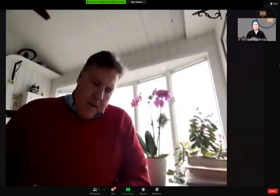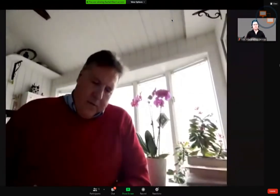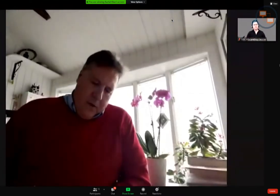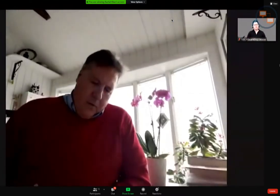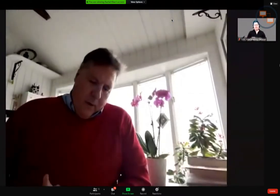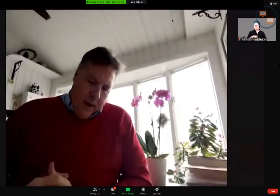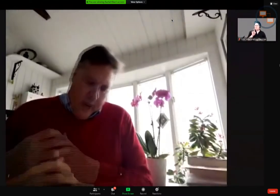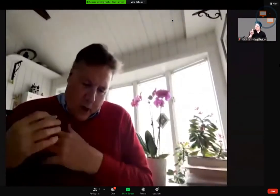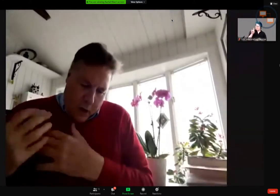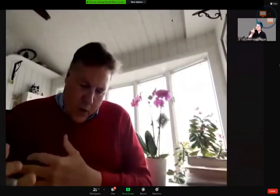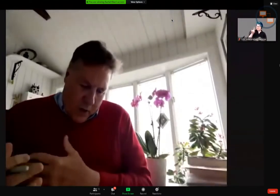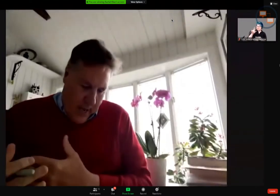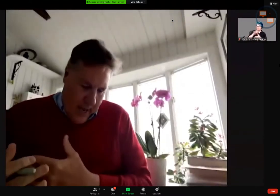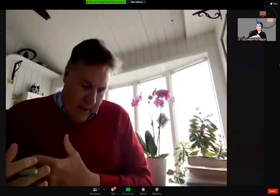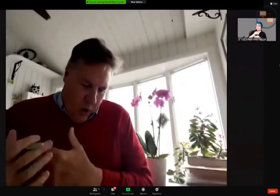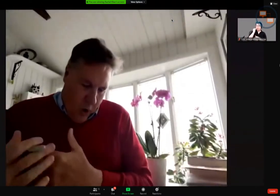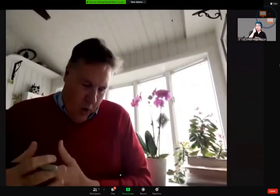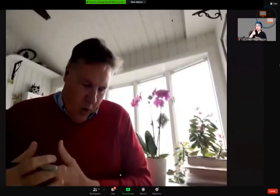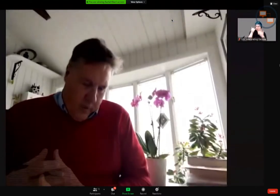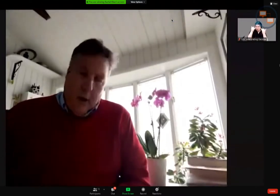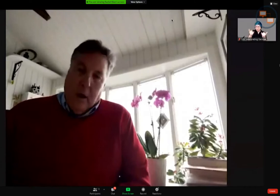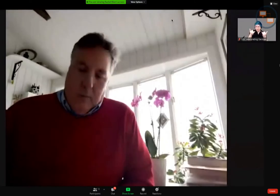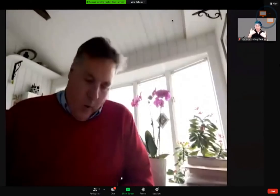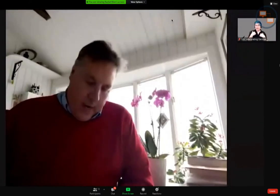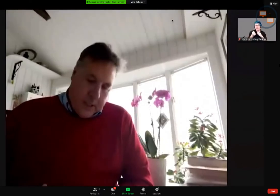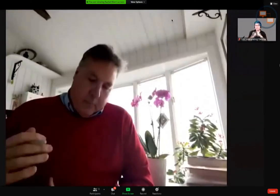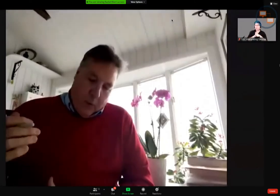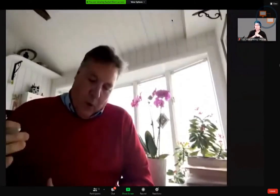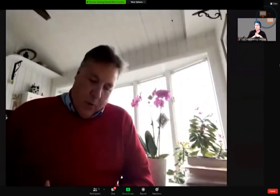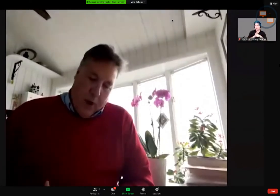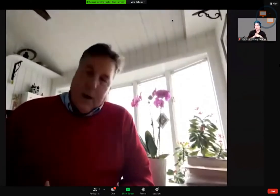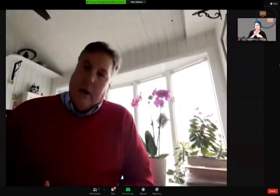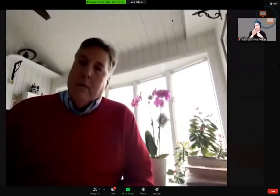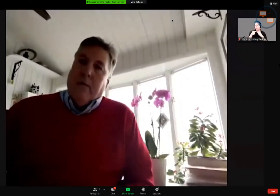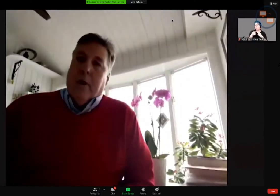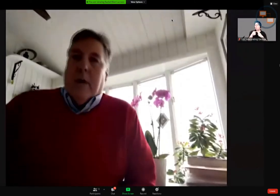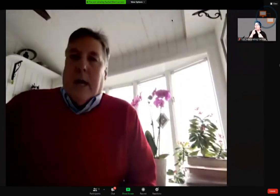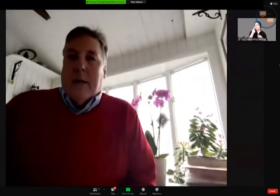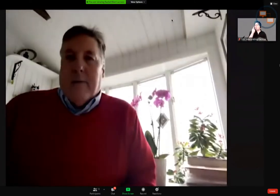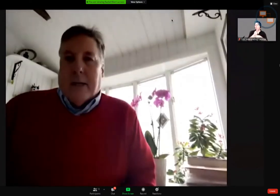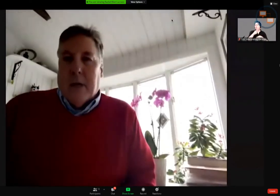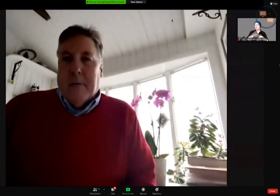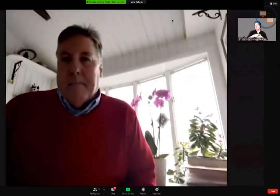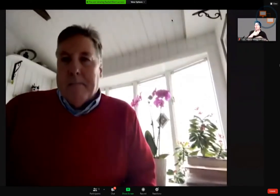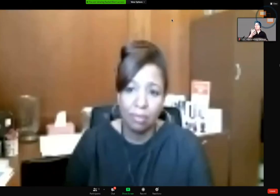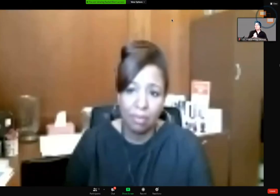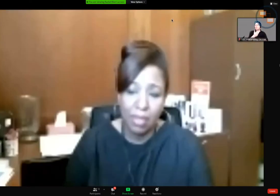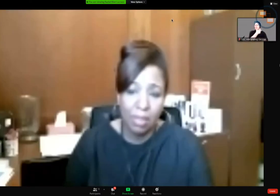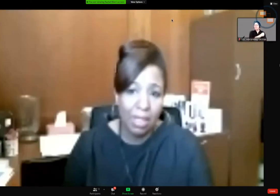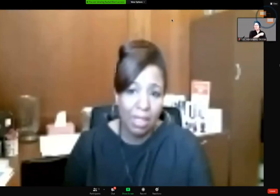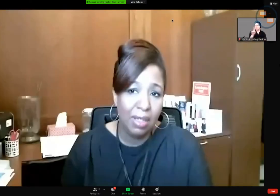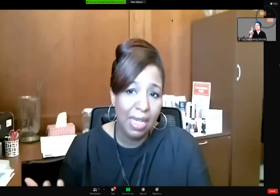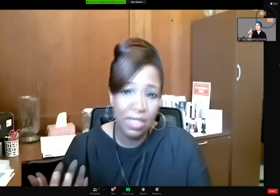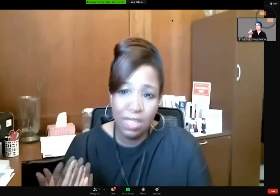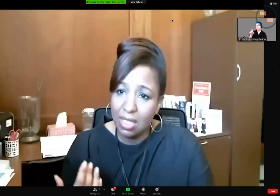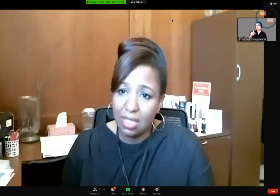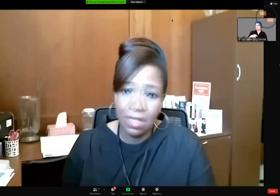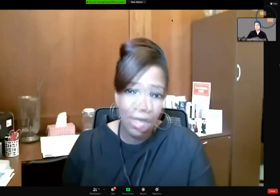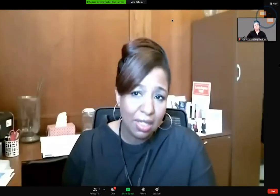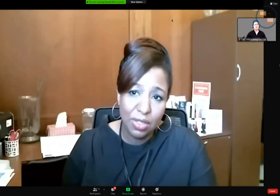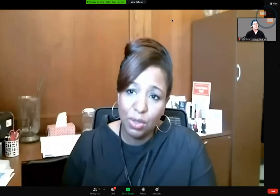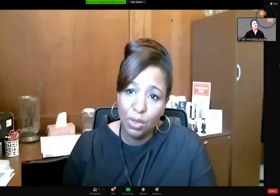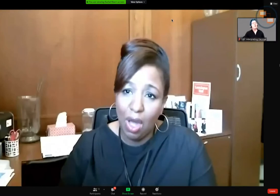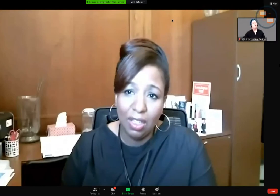If you currently have COVID, when is it appropriate for you to get the vaccine? Well, I just